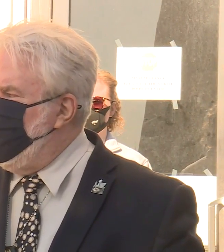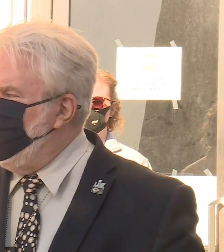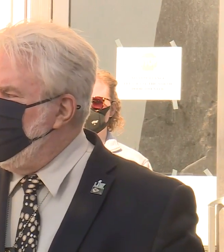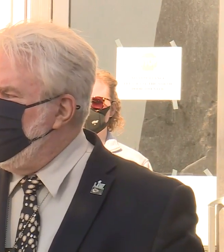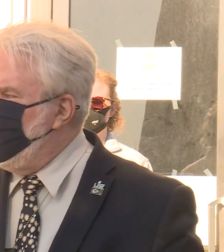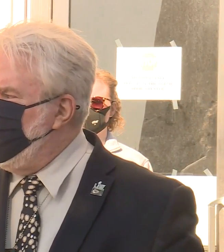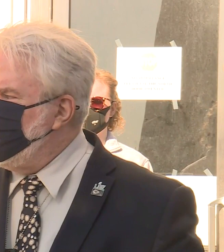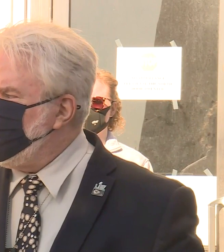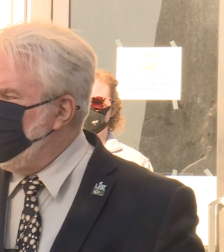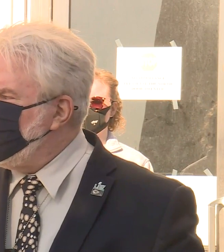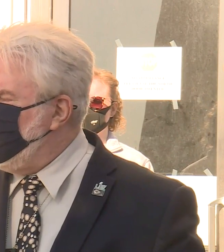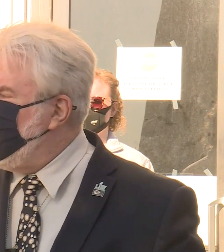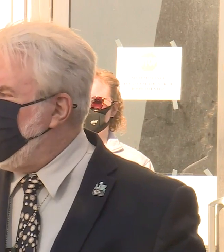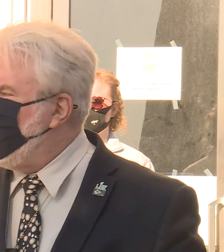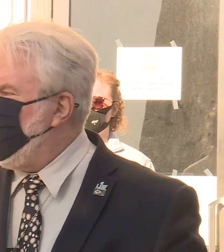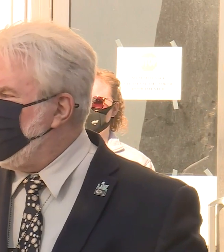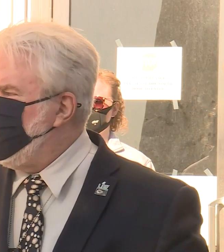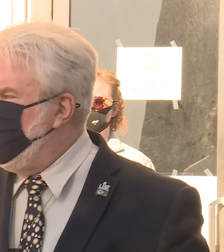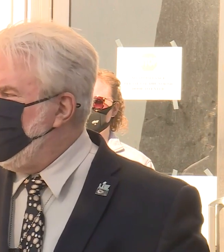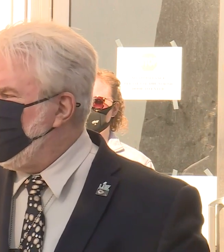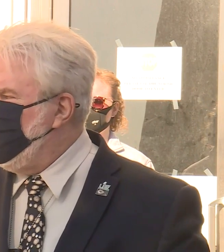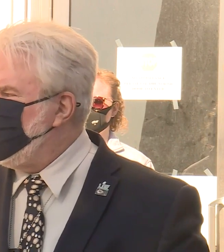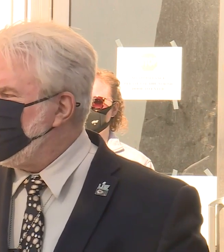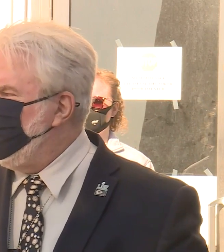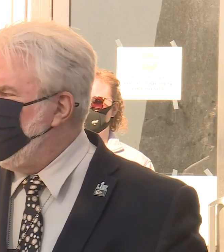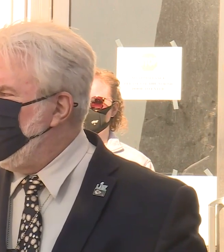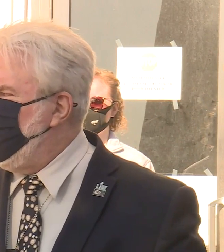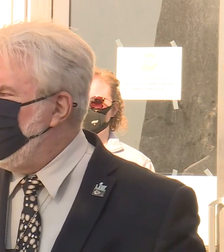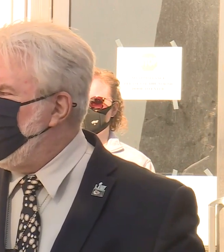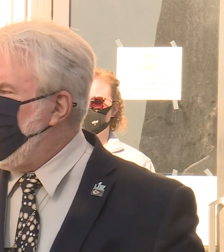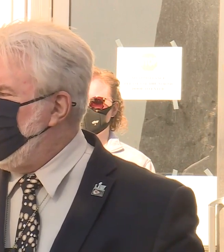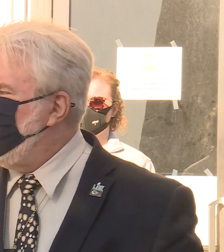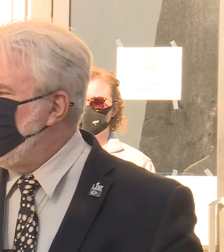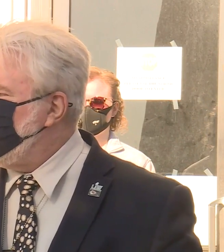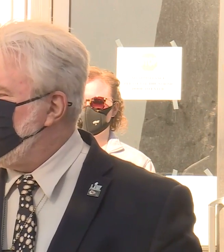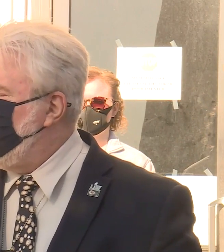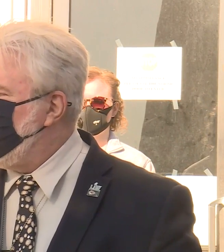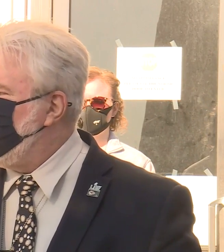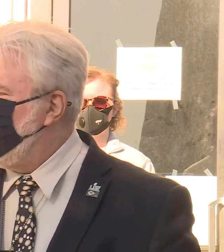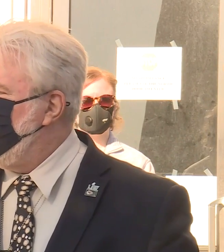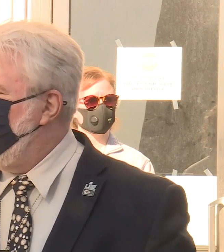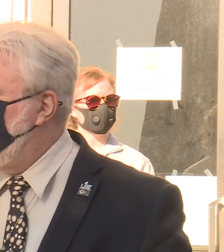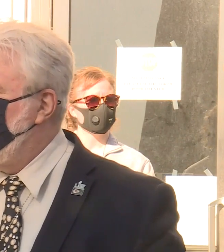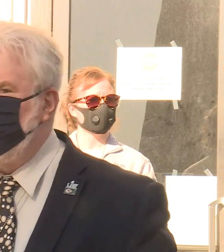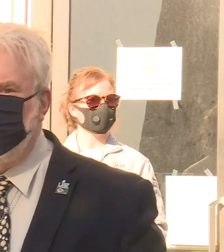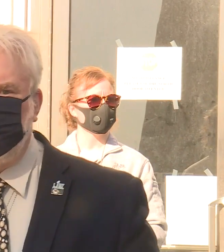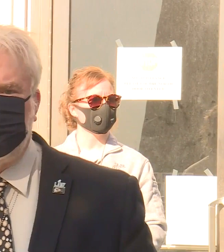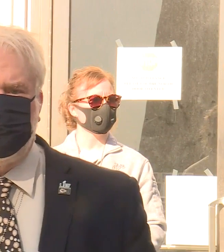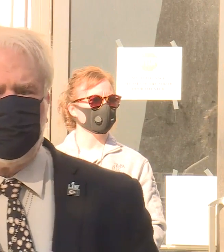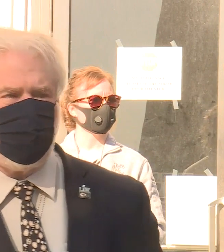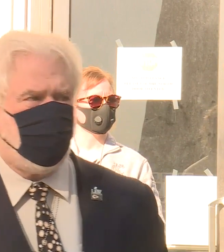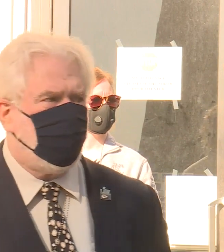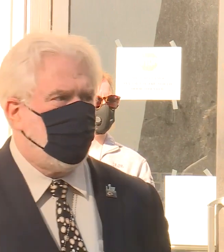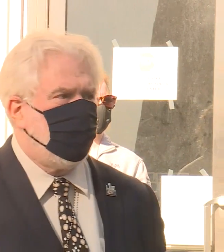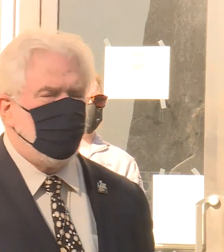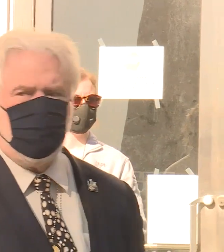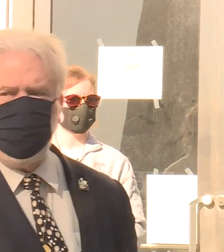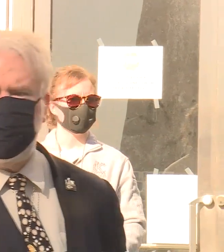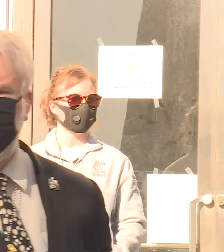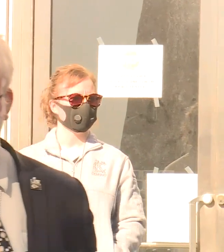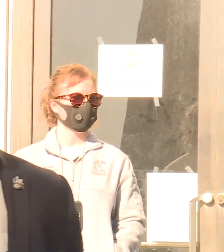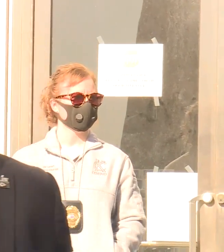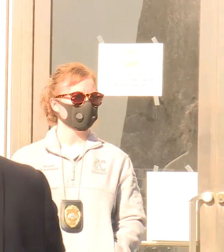but so we want to work with any religious community on how to do this safely. Will a church